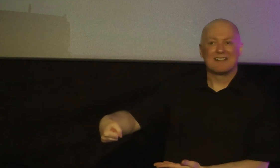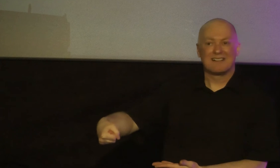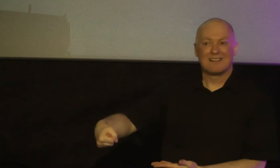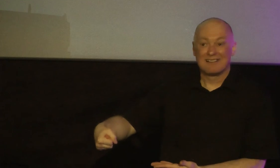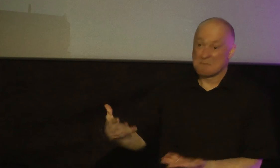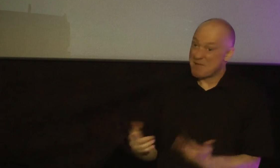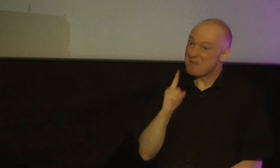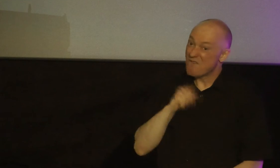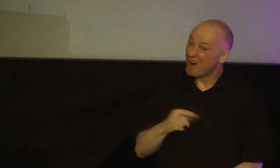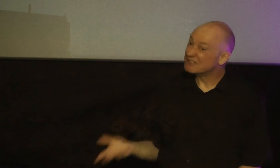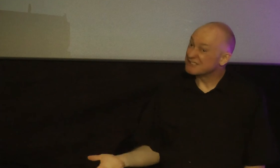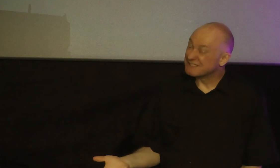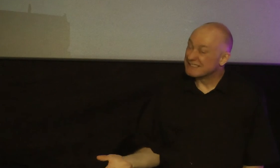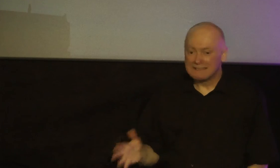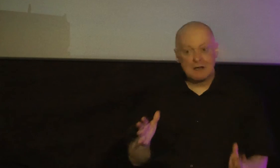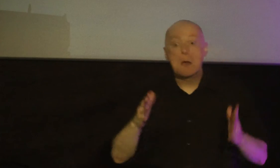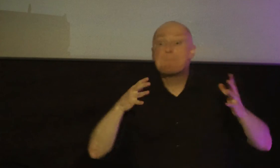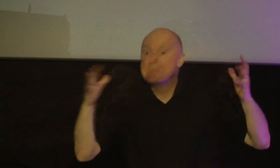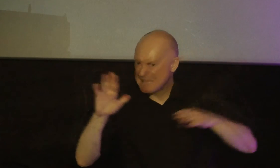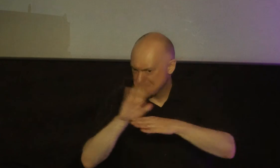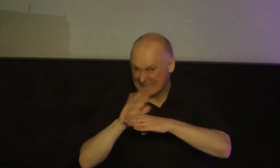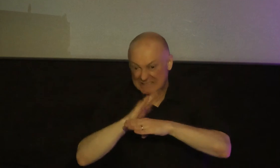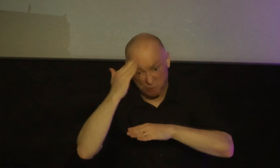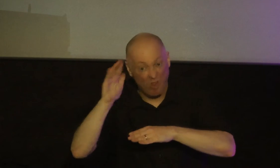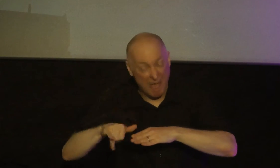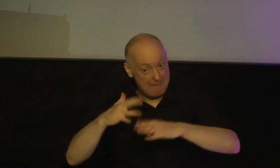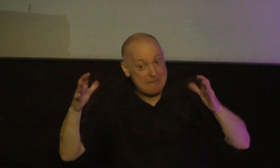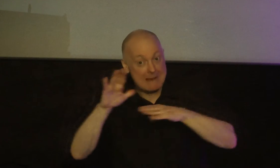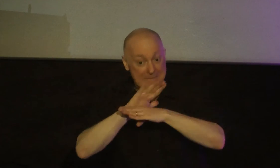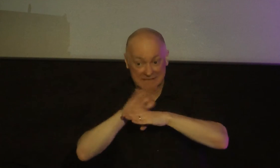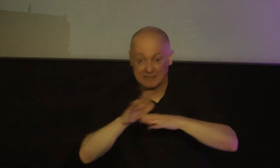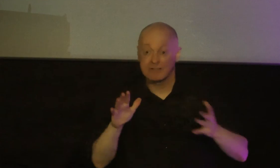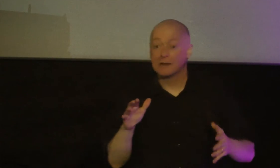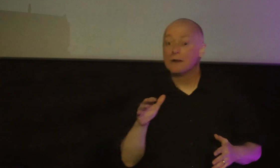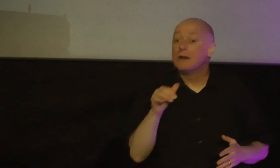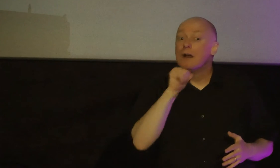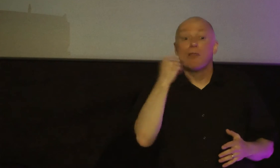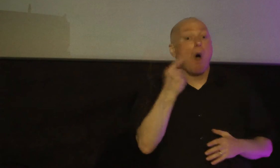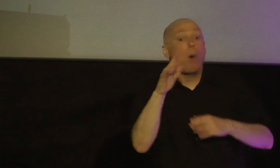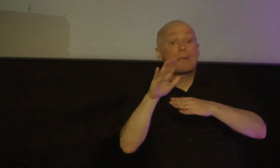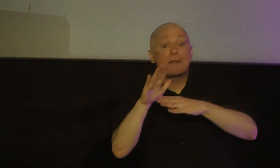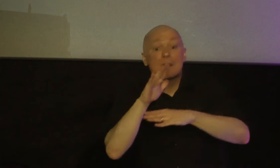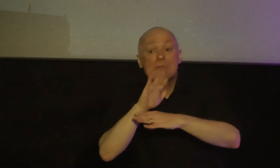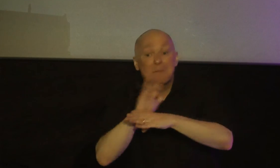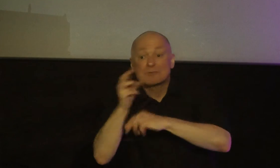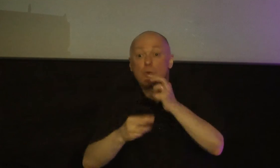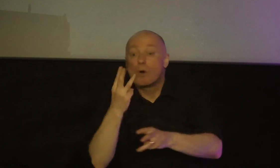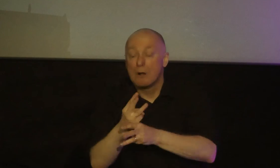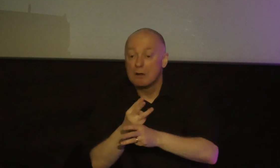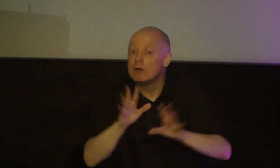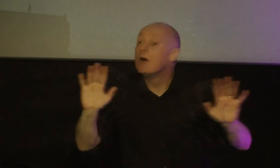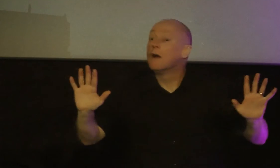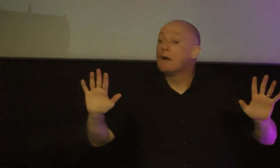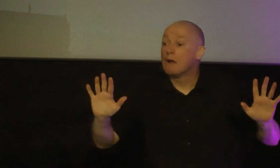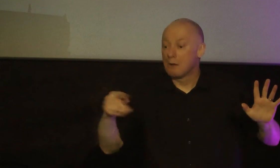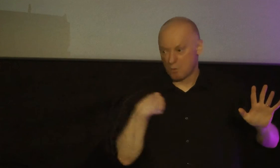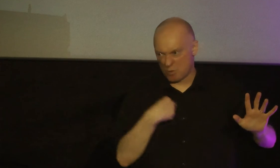counterfeiting is a big business but not only in the business world is counterfeiting a problem we see that within the